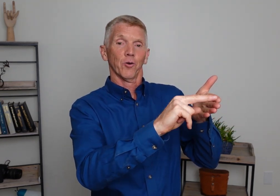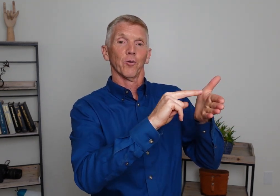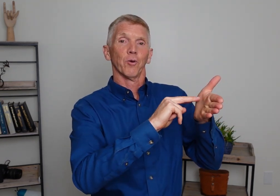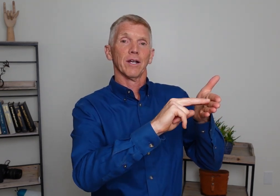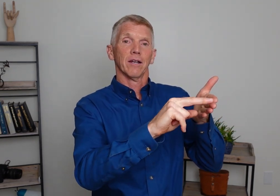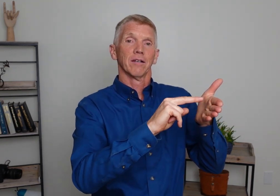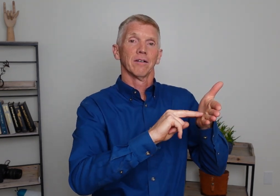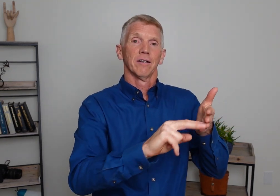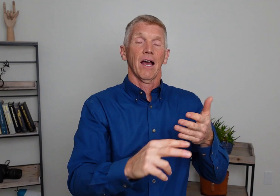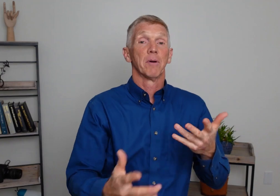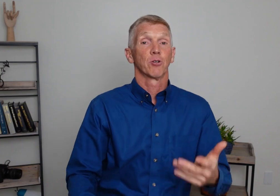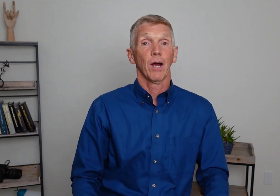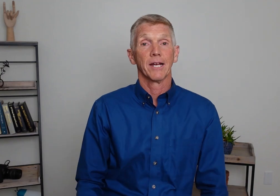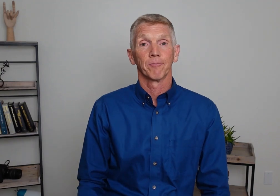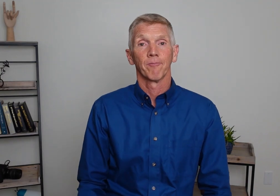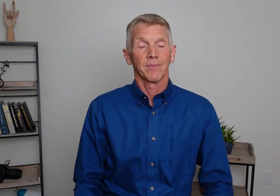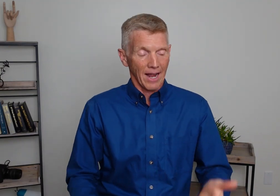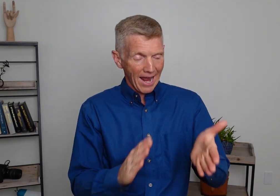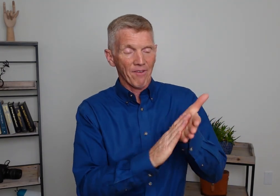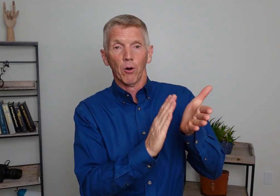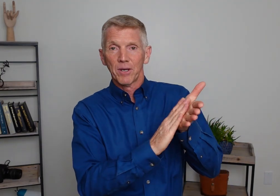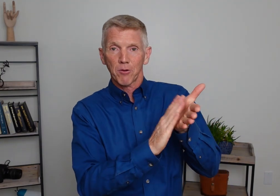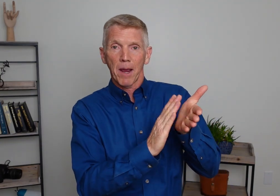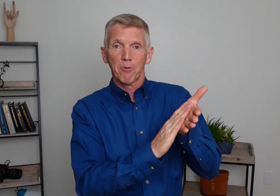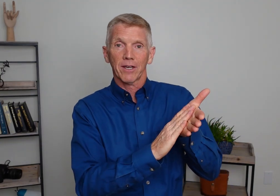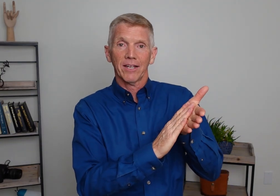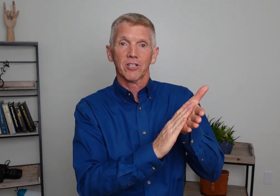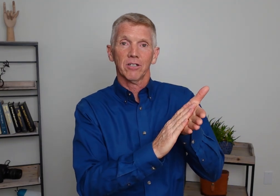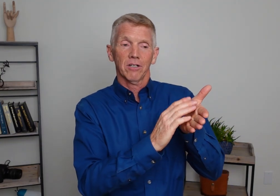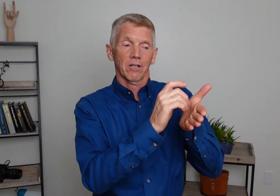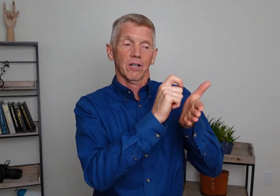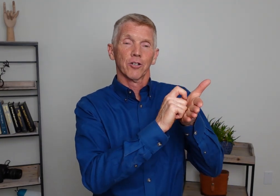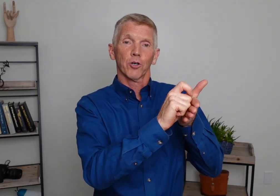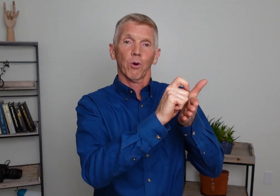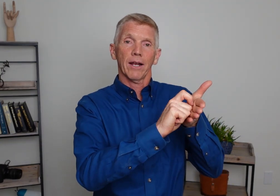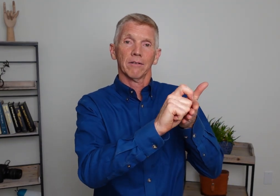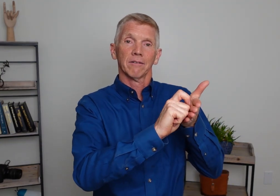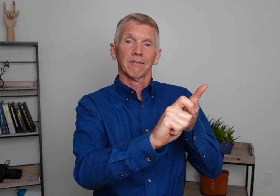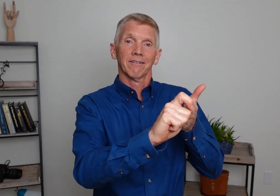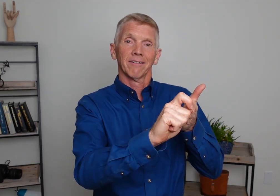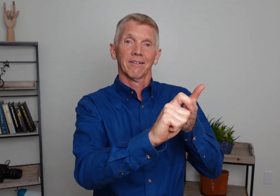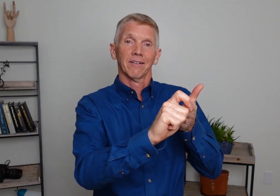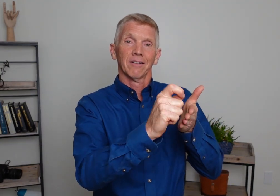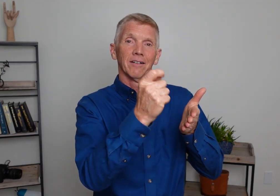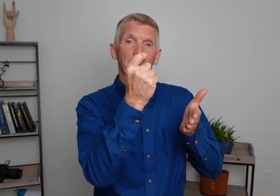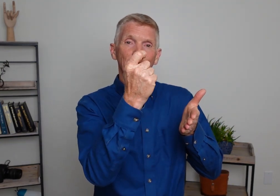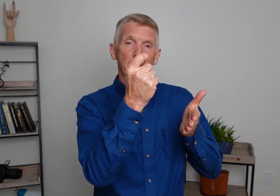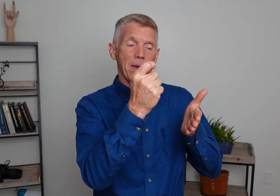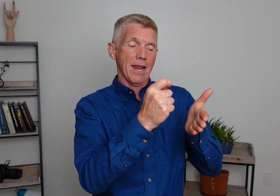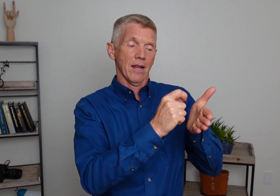Read. How about to write? I have that old piece of paper again still. To write. To Imagine a pen.